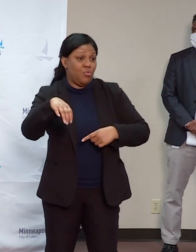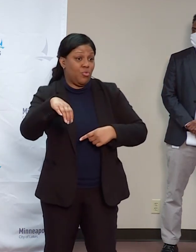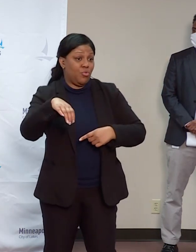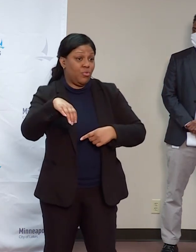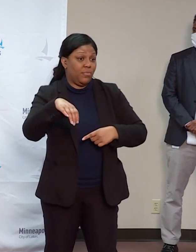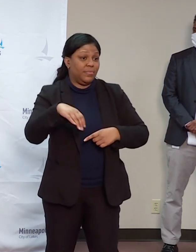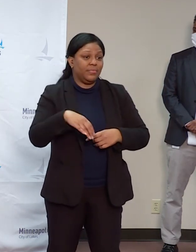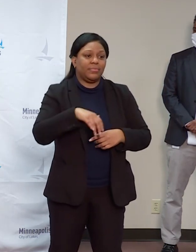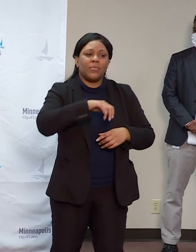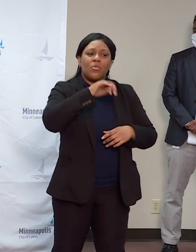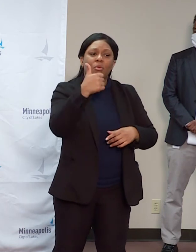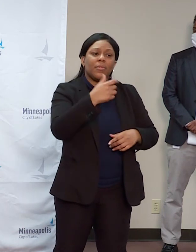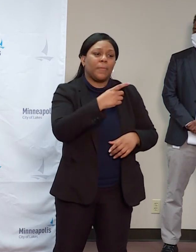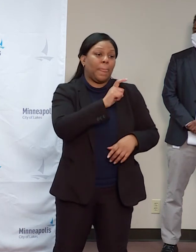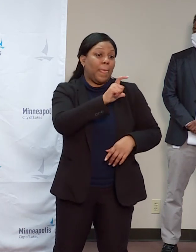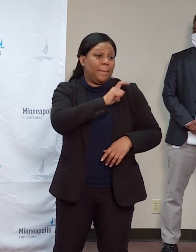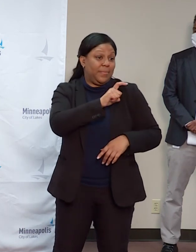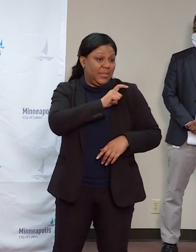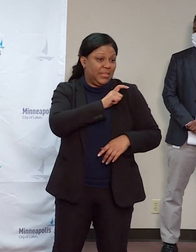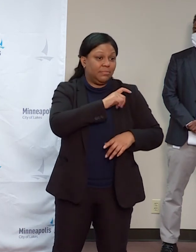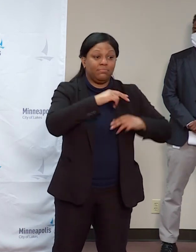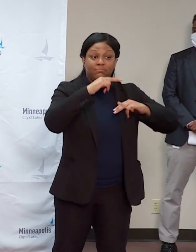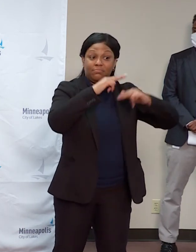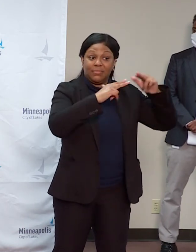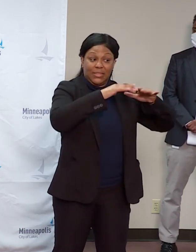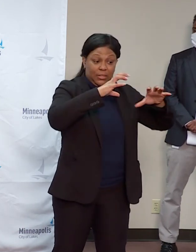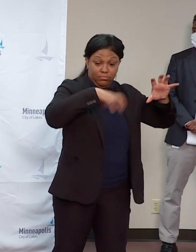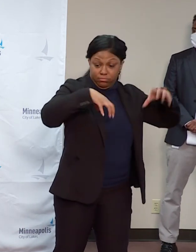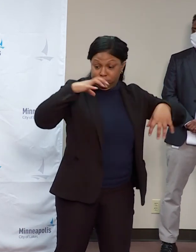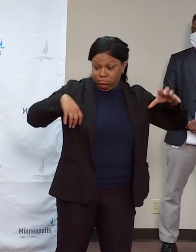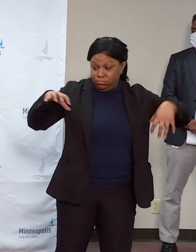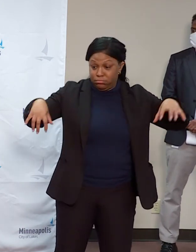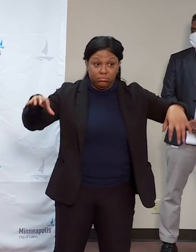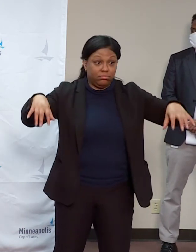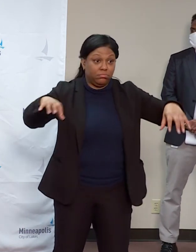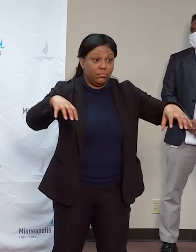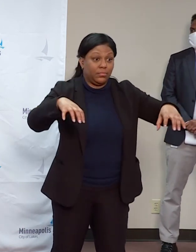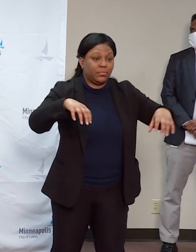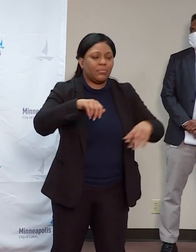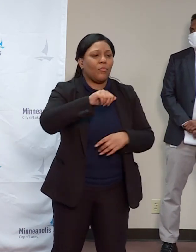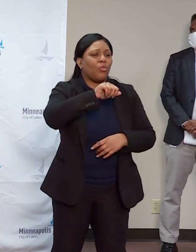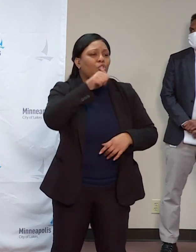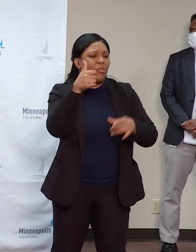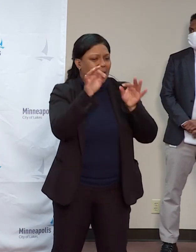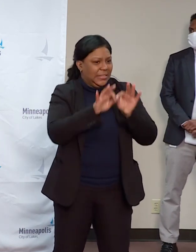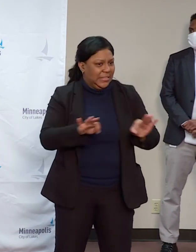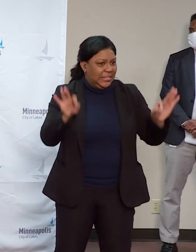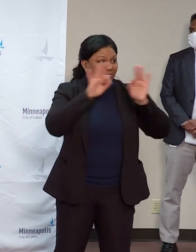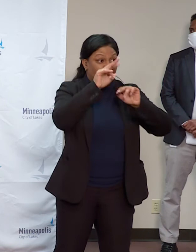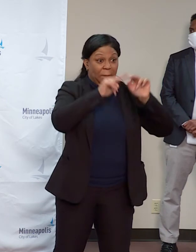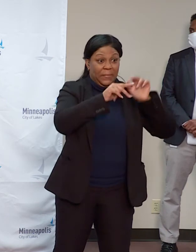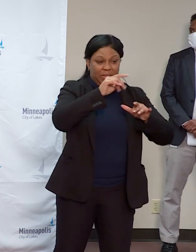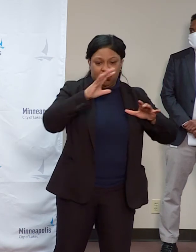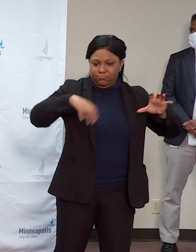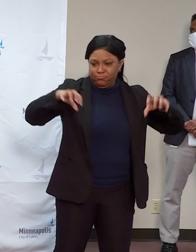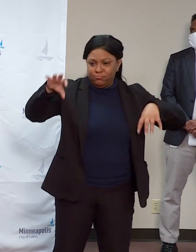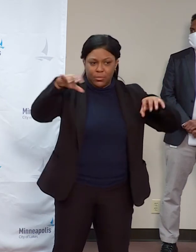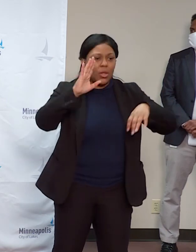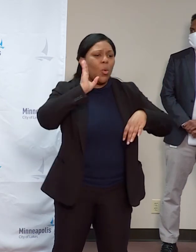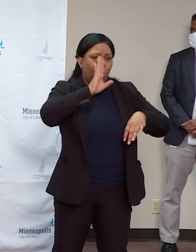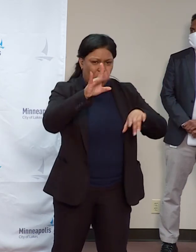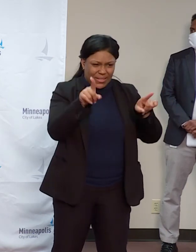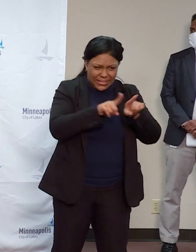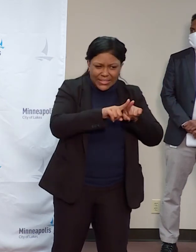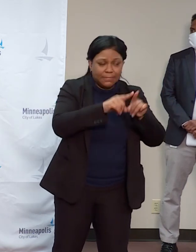police precincts, as well as other government buildings. As I mentioned, we have several strategies that we're going to be employing in order to build that